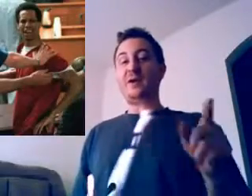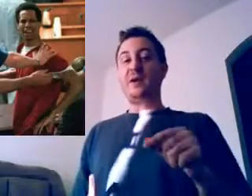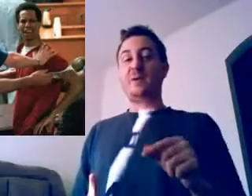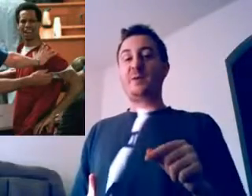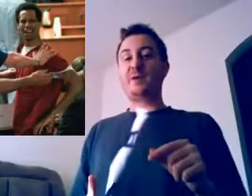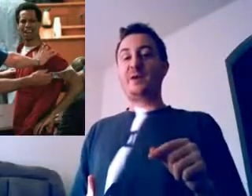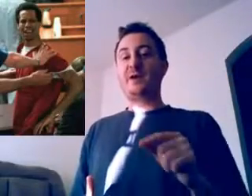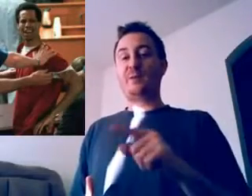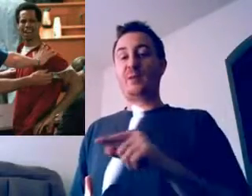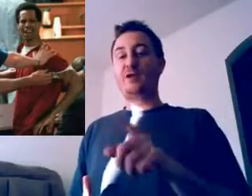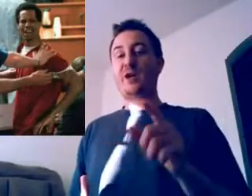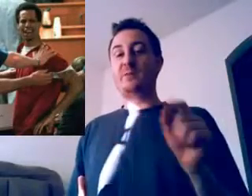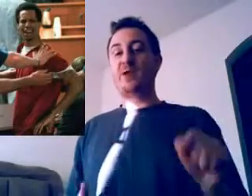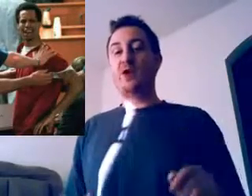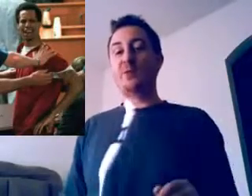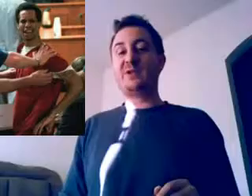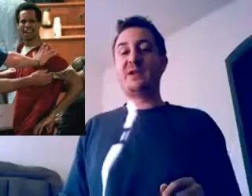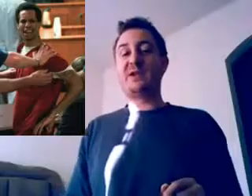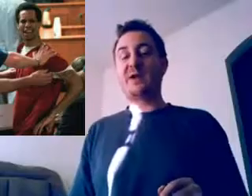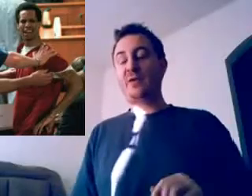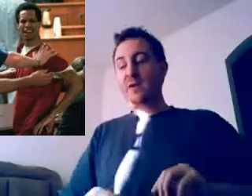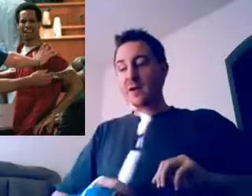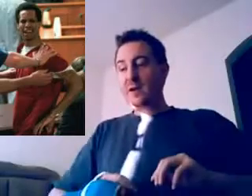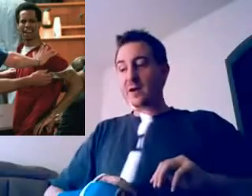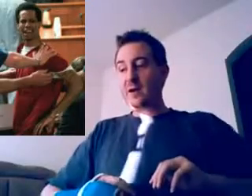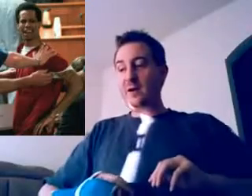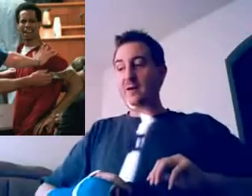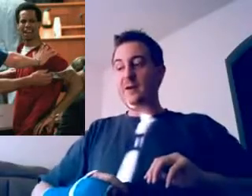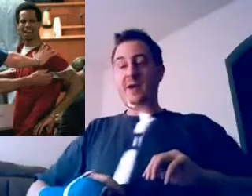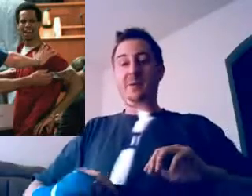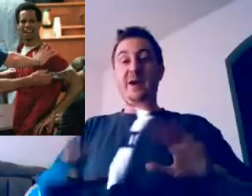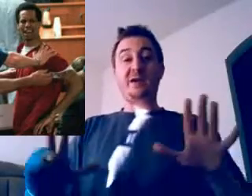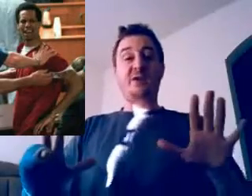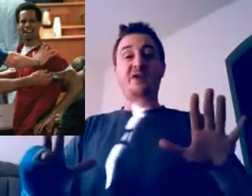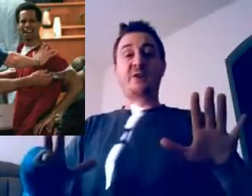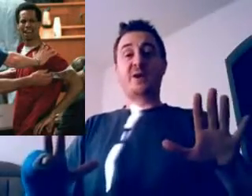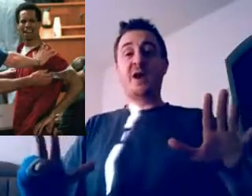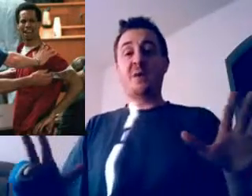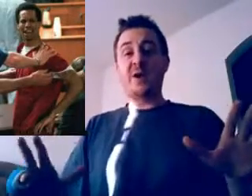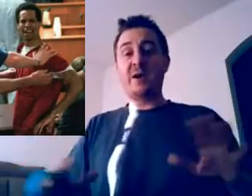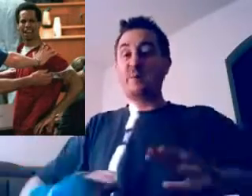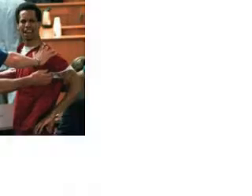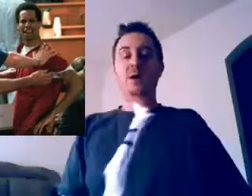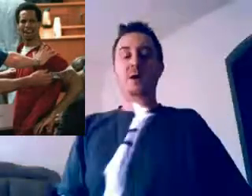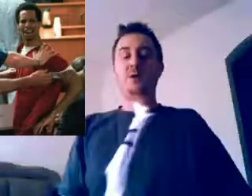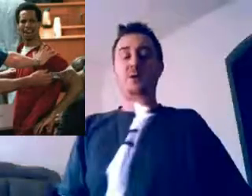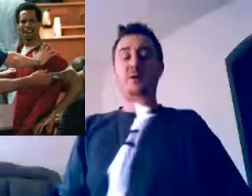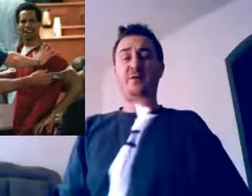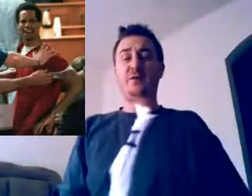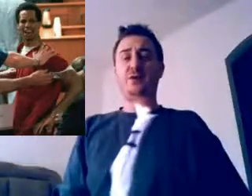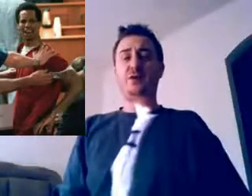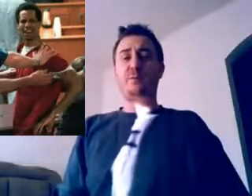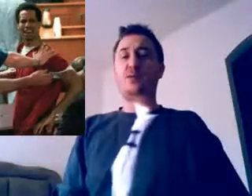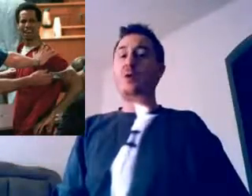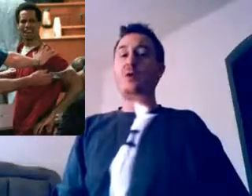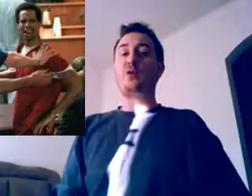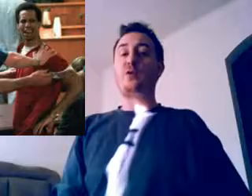Dunlap to death, put James Holmes to death, anybody associated with Columbine. So if George Brockler